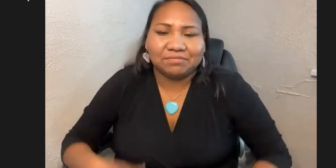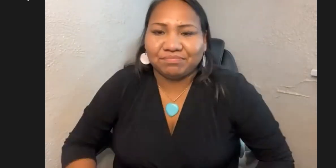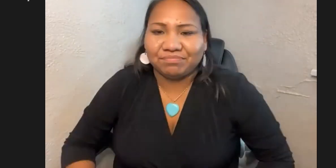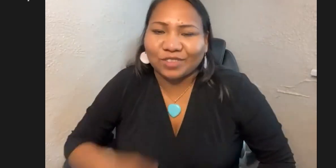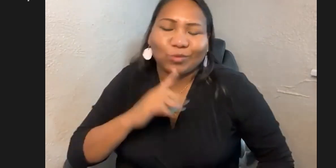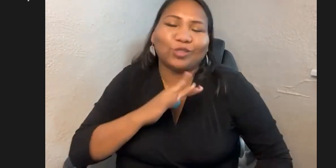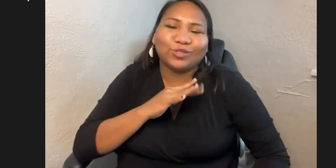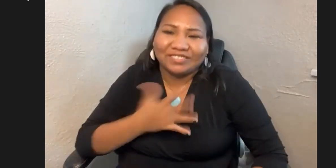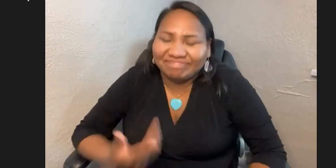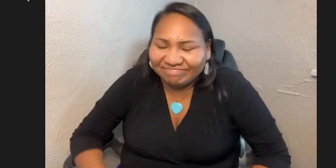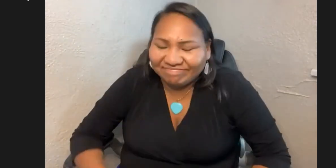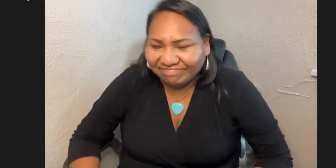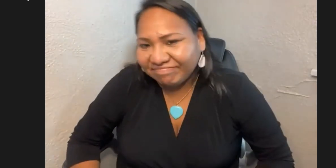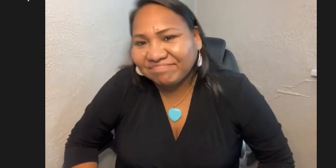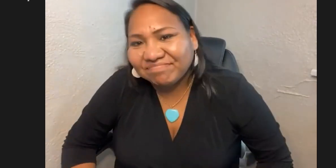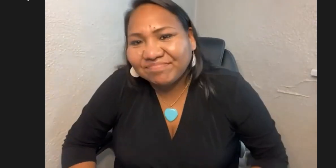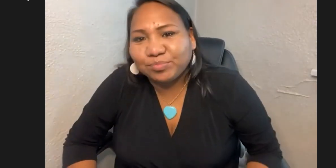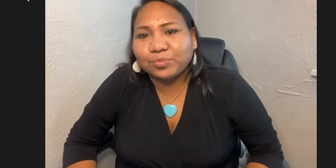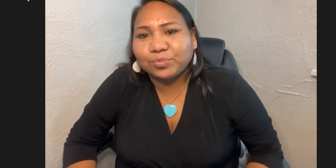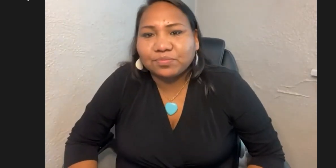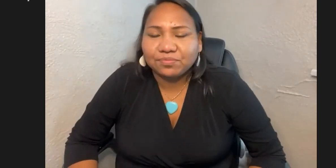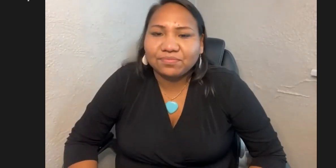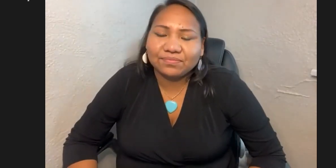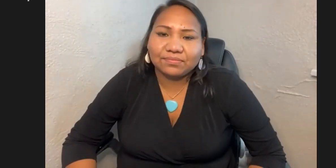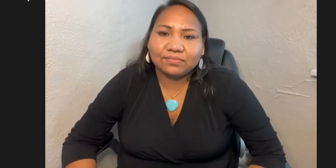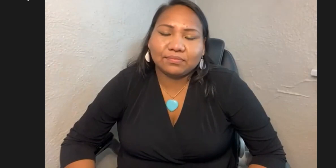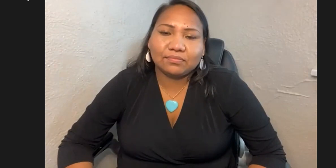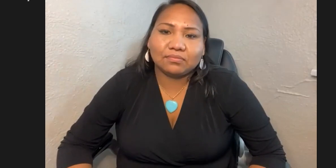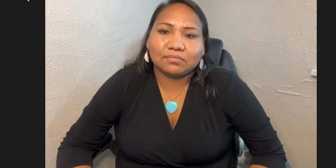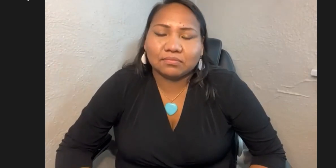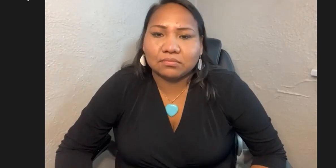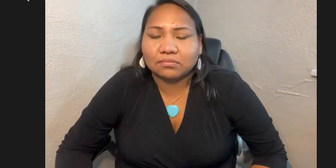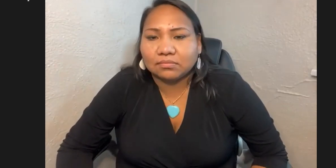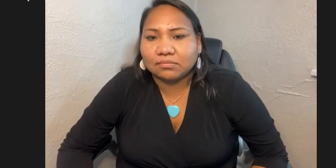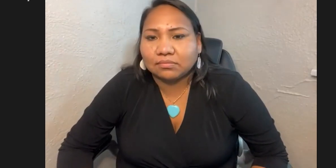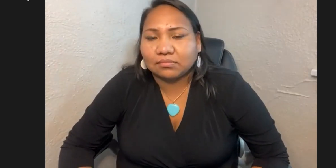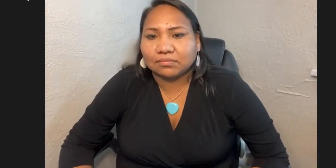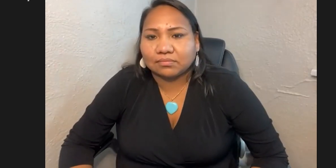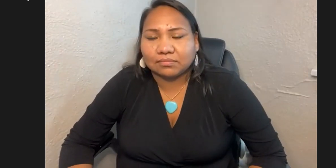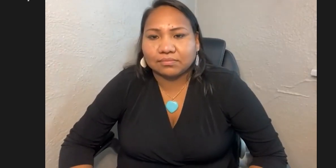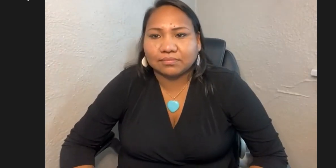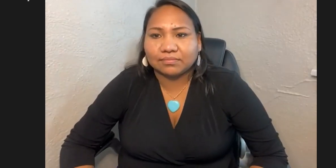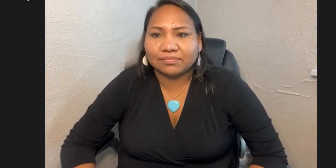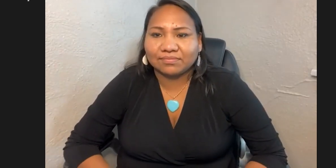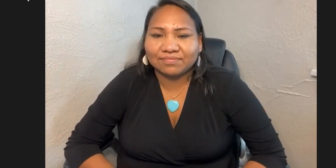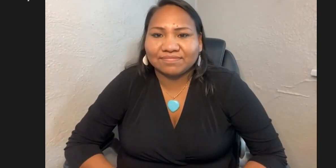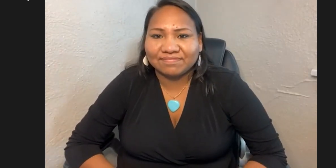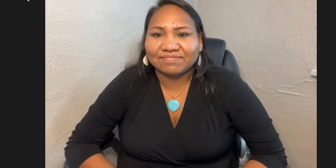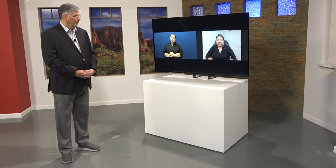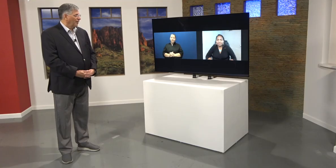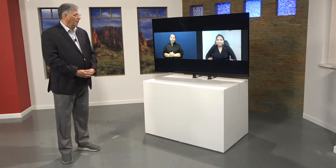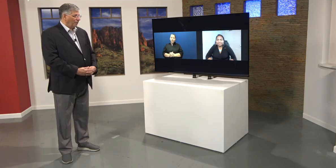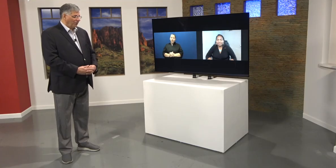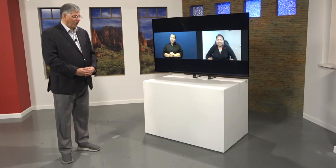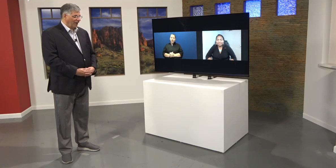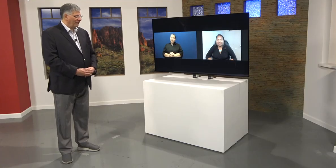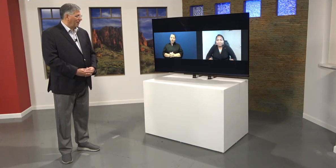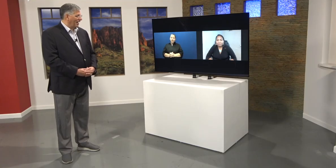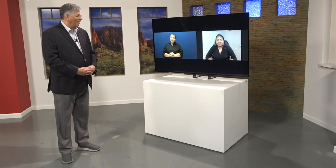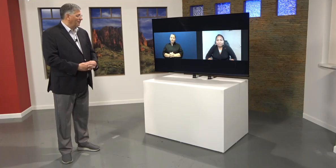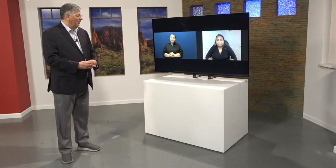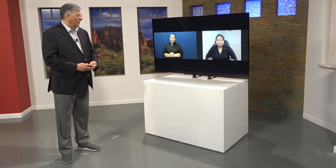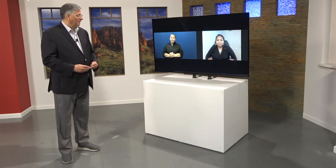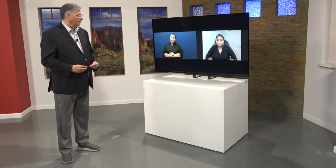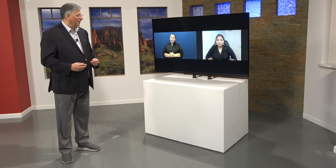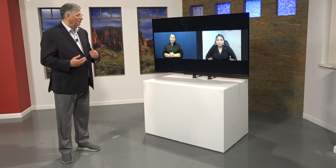growth and the ability to learn sign language even further. It's been a very, very cool experience for us so far. We only have